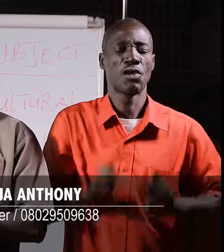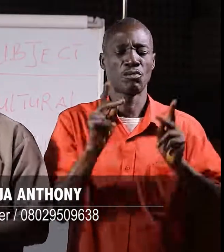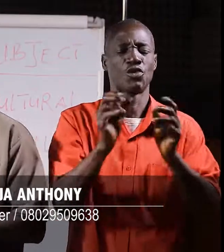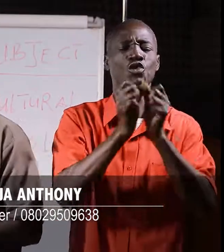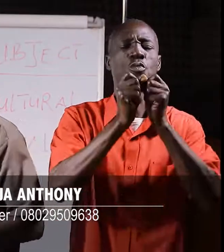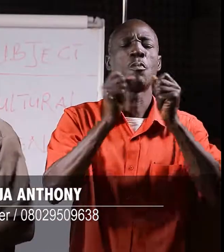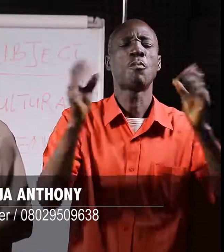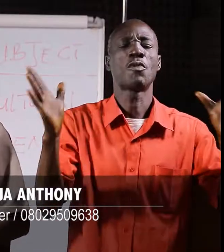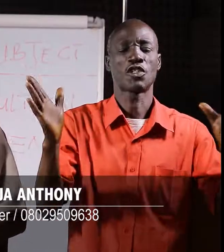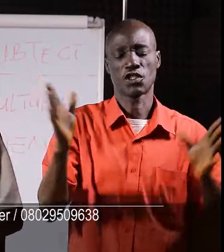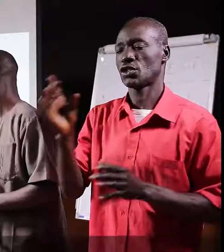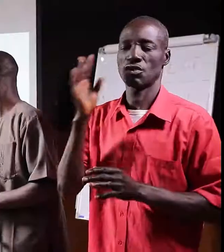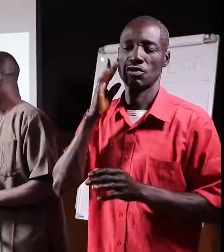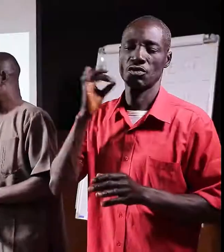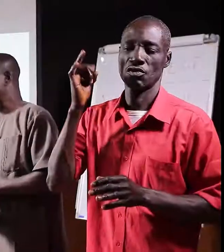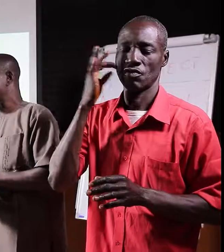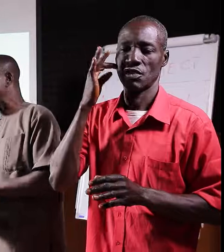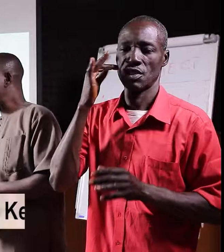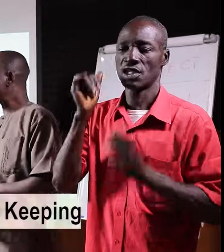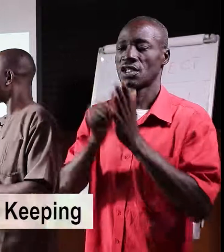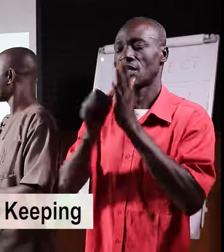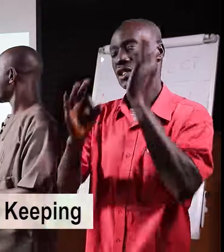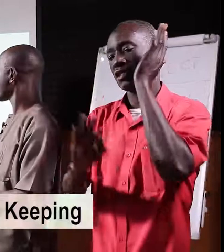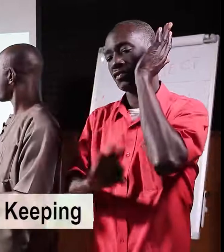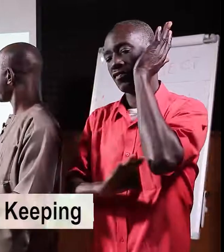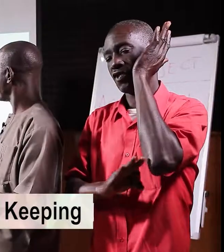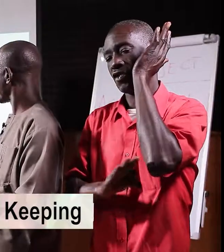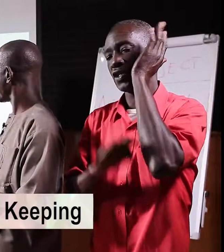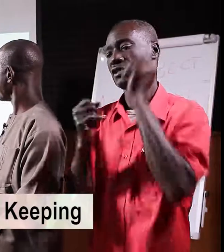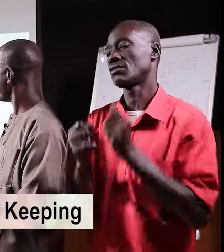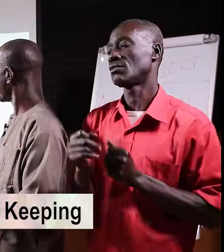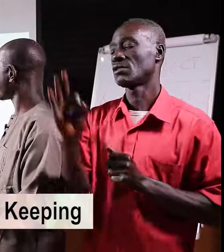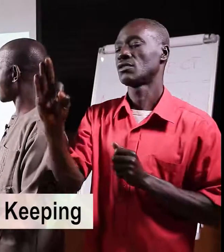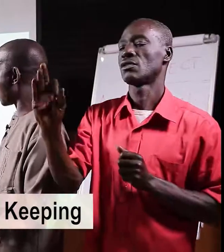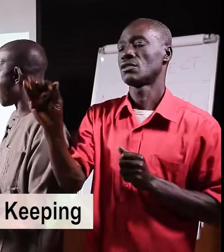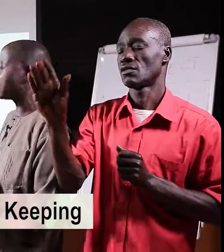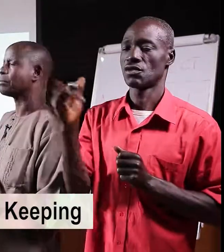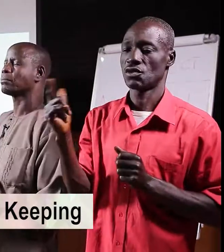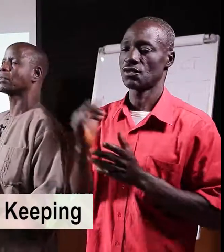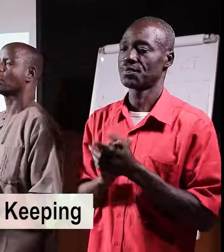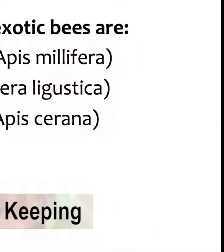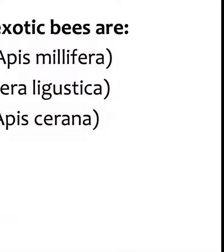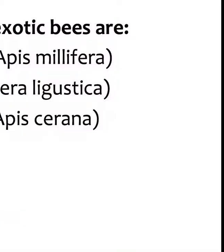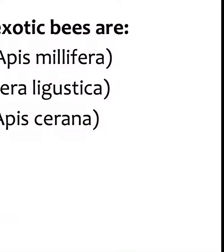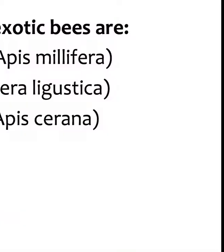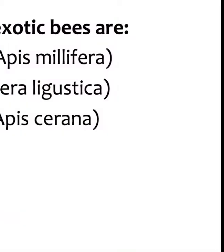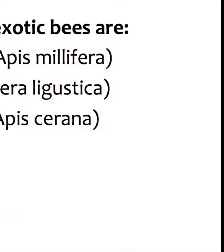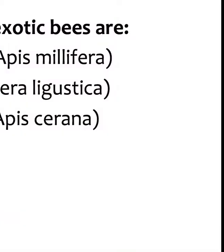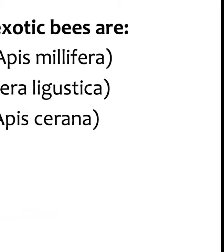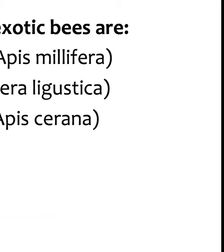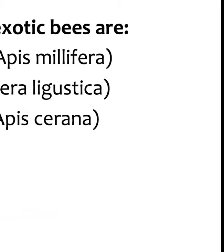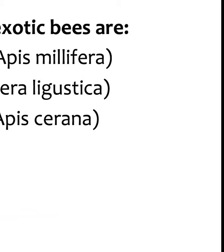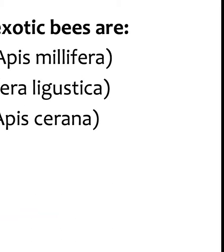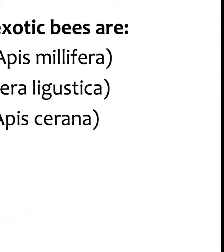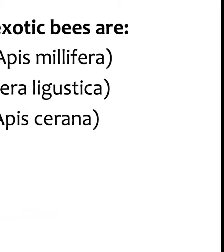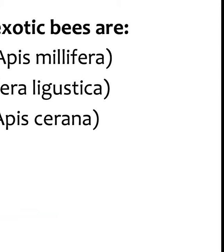much as possible. Two, of exotic bees are Western